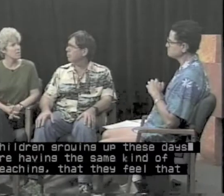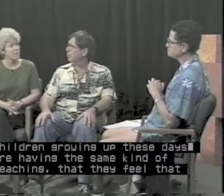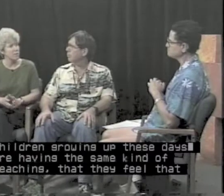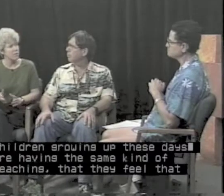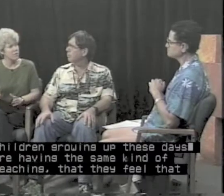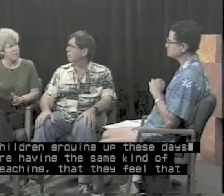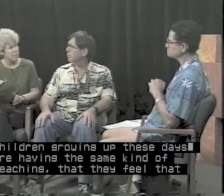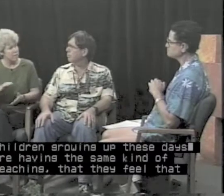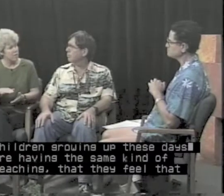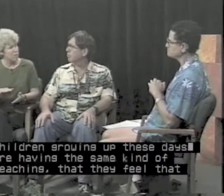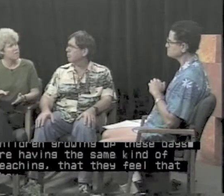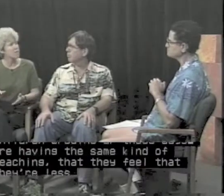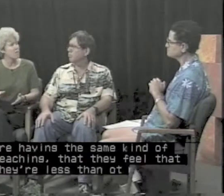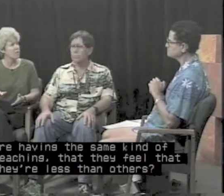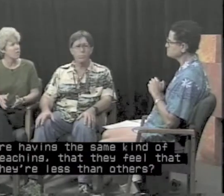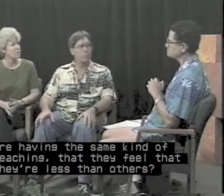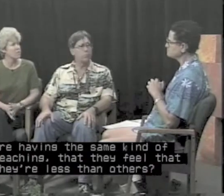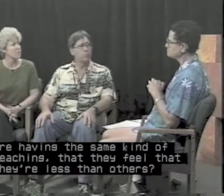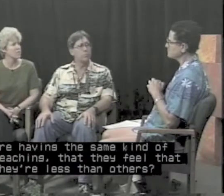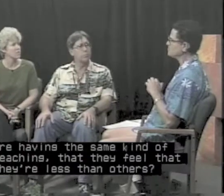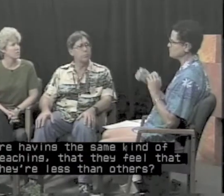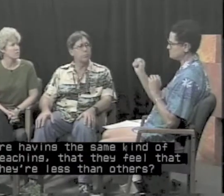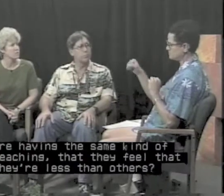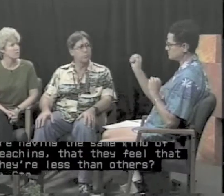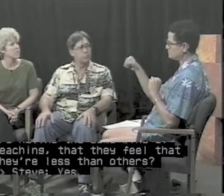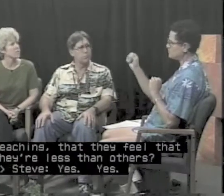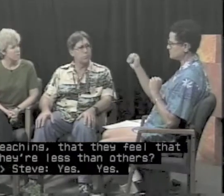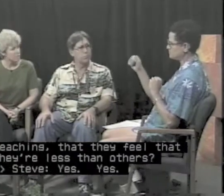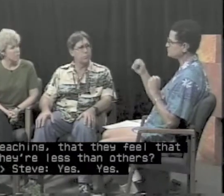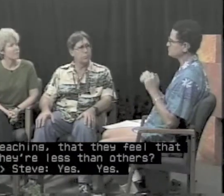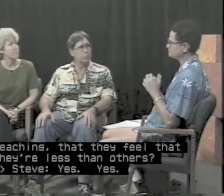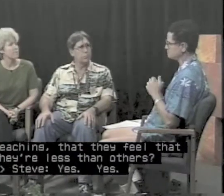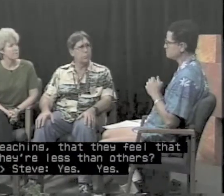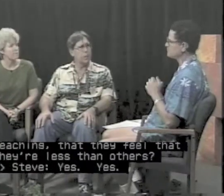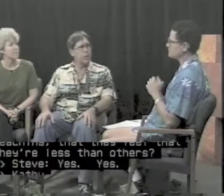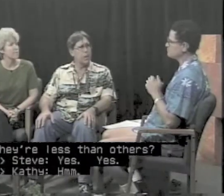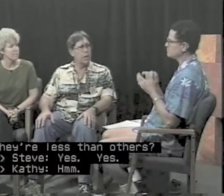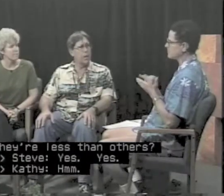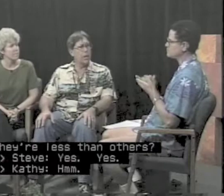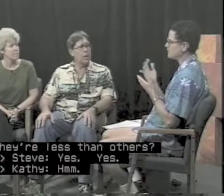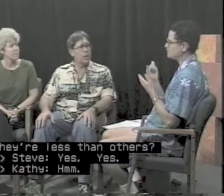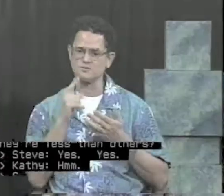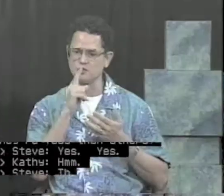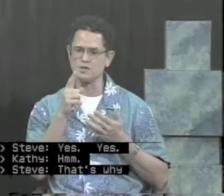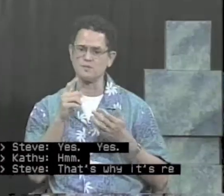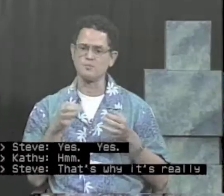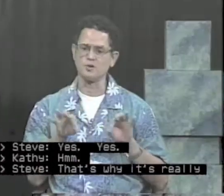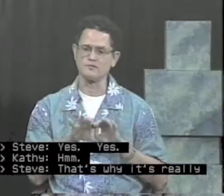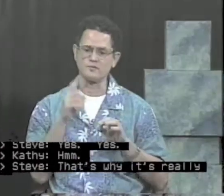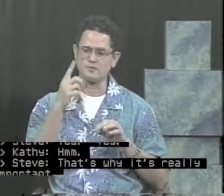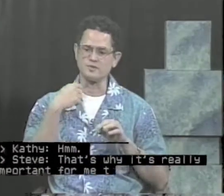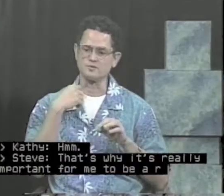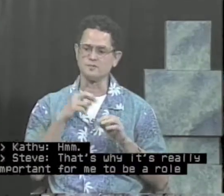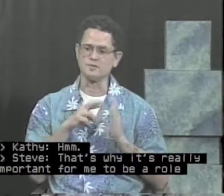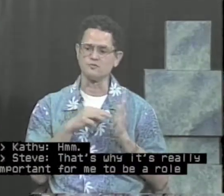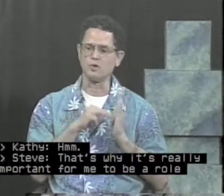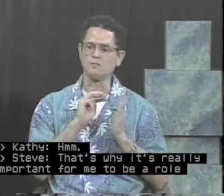they feel that they're less than others? Yes. Yes. That's why it's really important for me to be a role